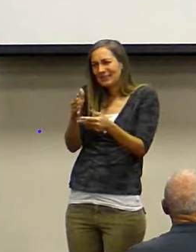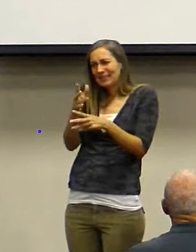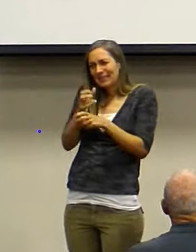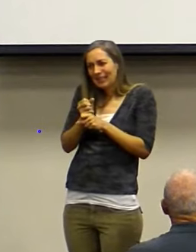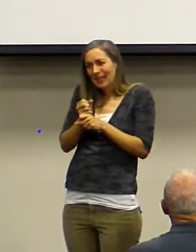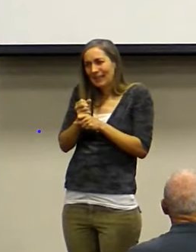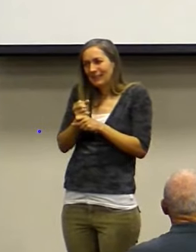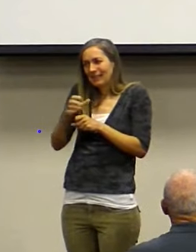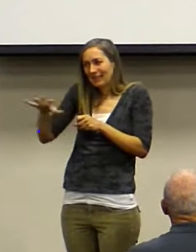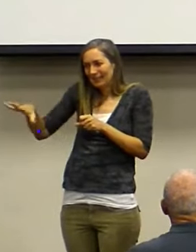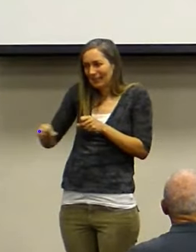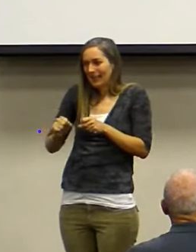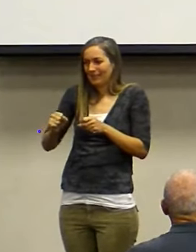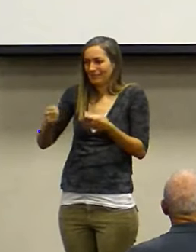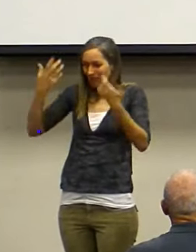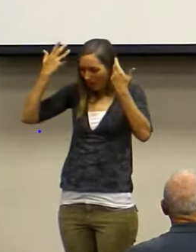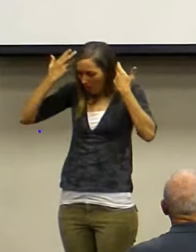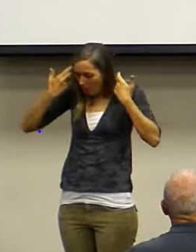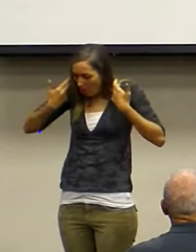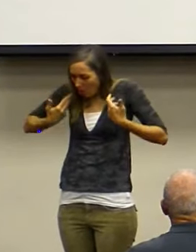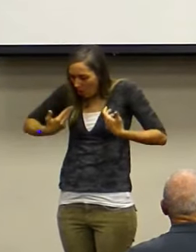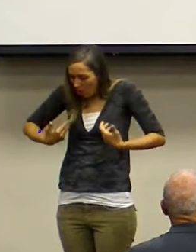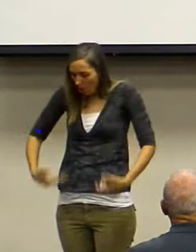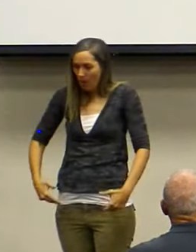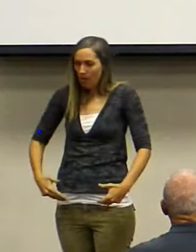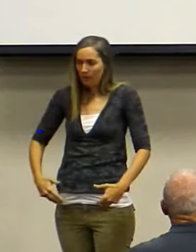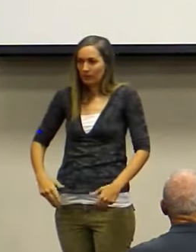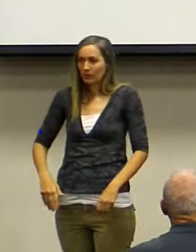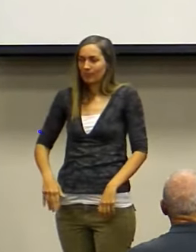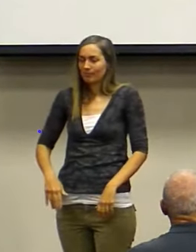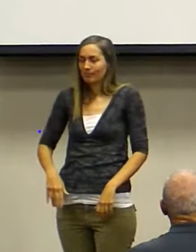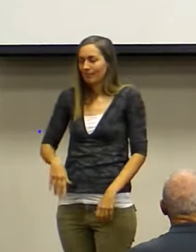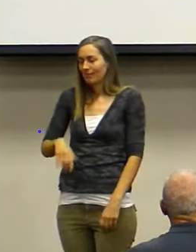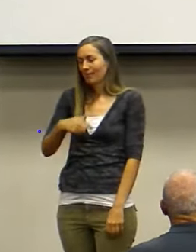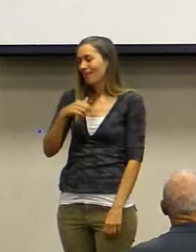It's going to take all of you to do it. And I love it.